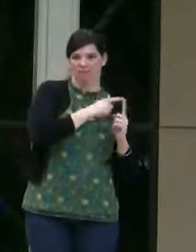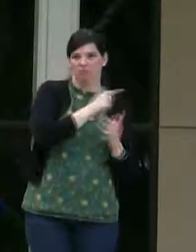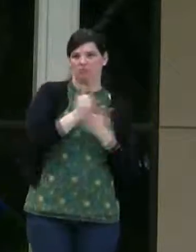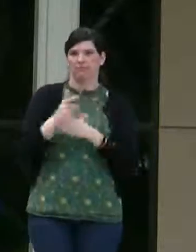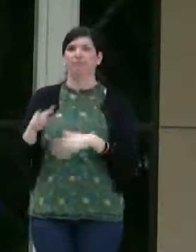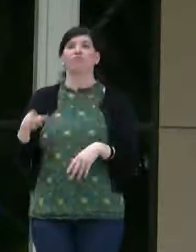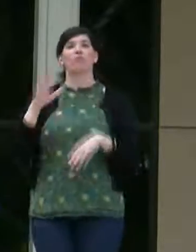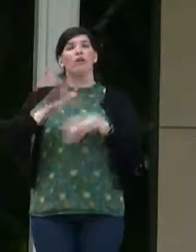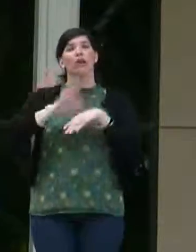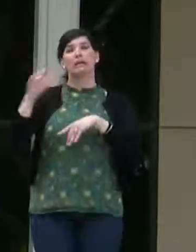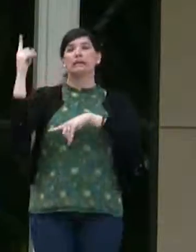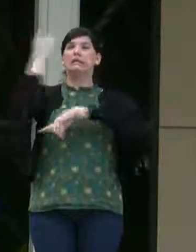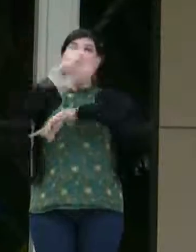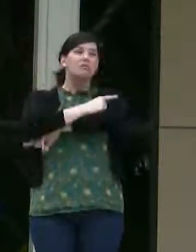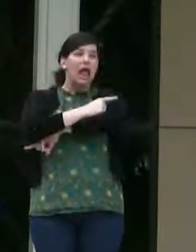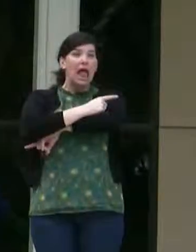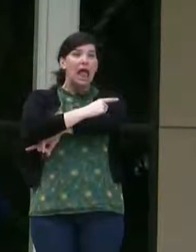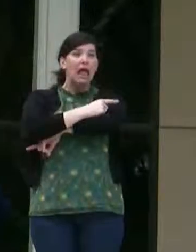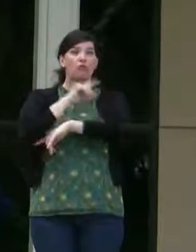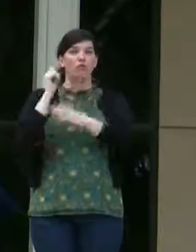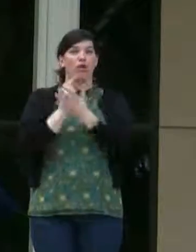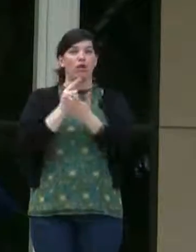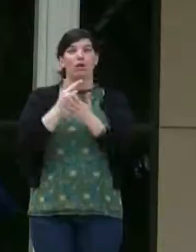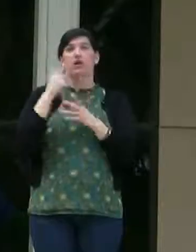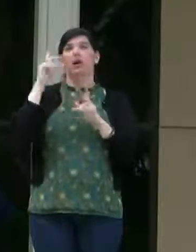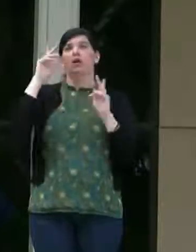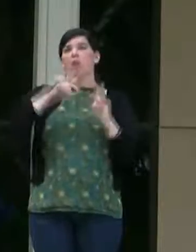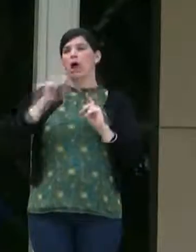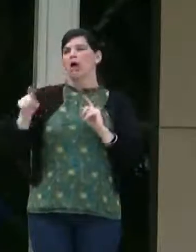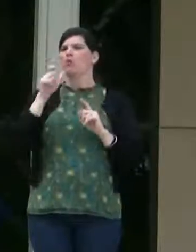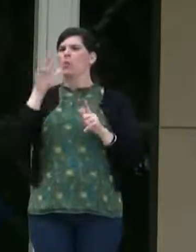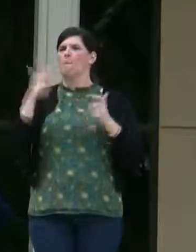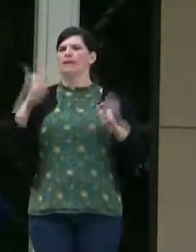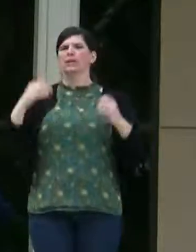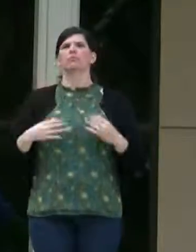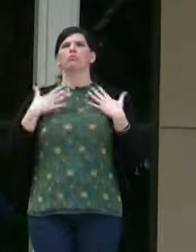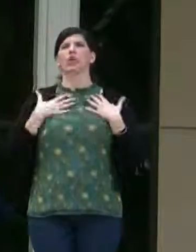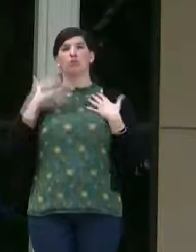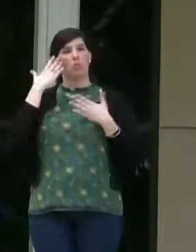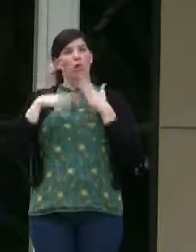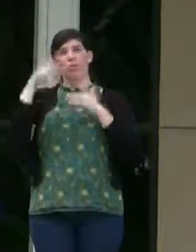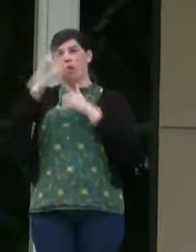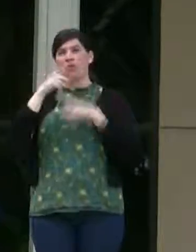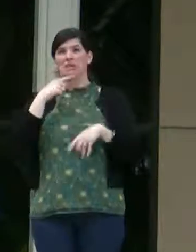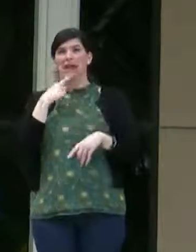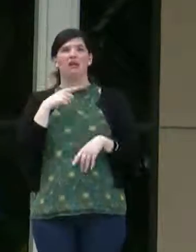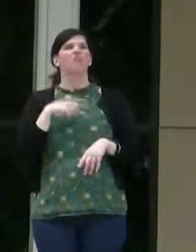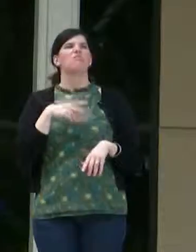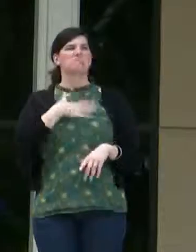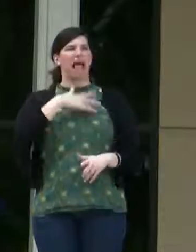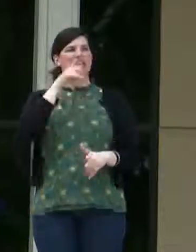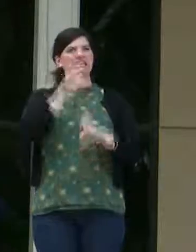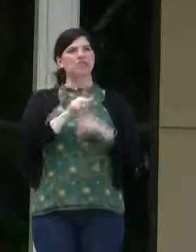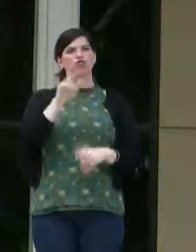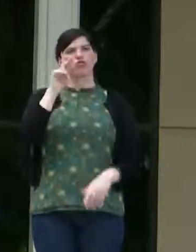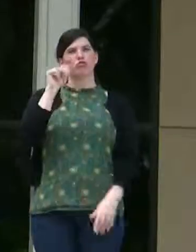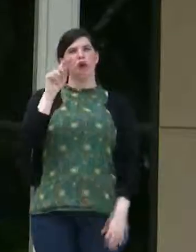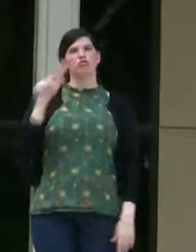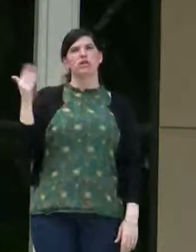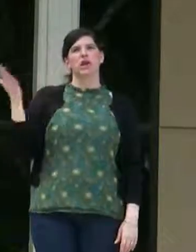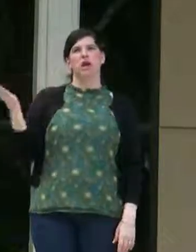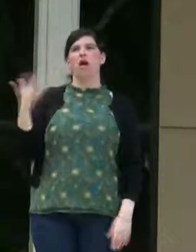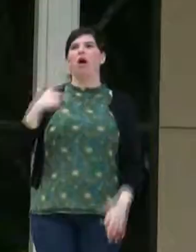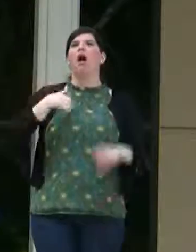who was your biggest inspiration, he said, my sister, Katrina. And that was a moment that I broke down and cried. I don't really cry for him,